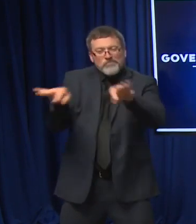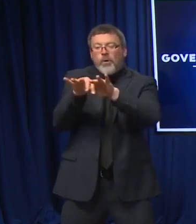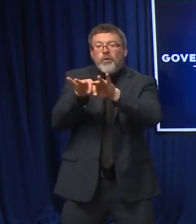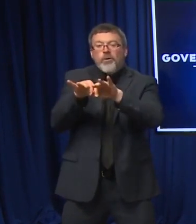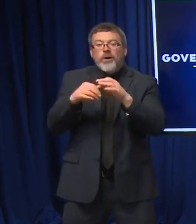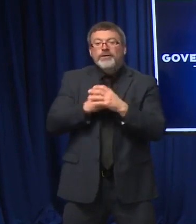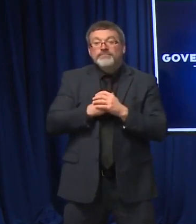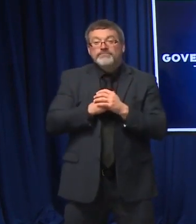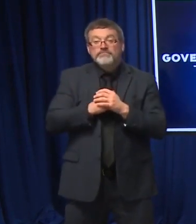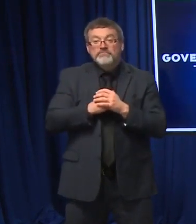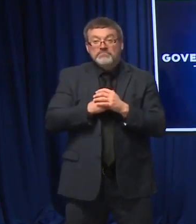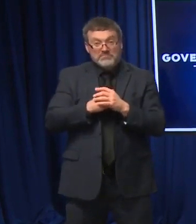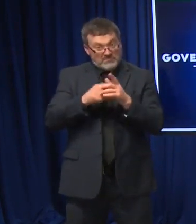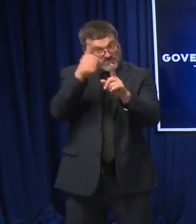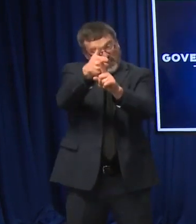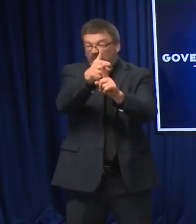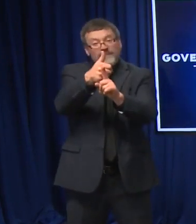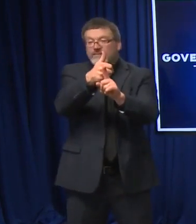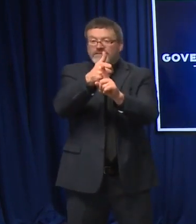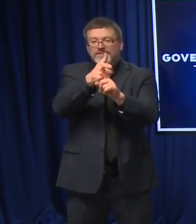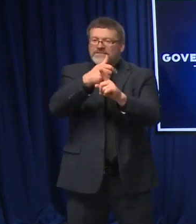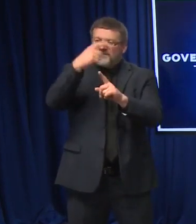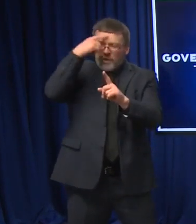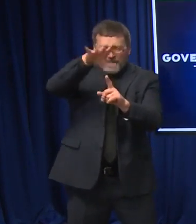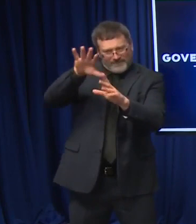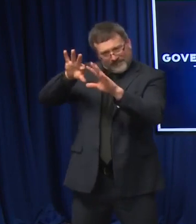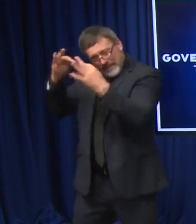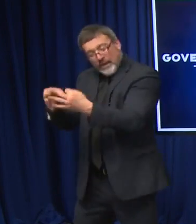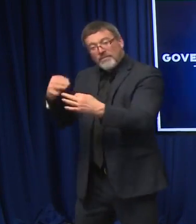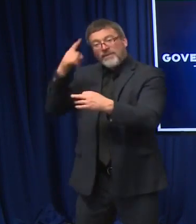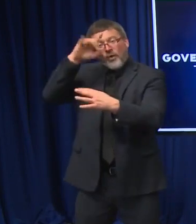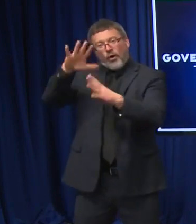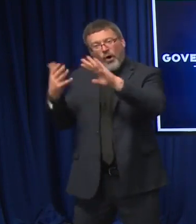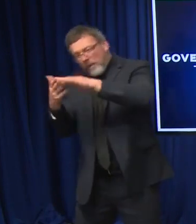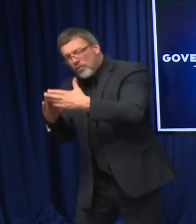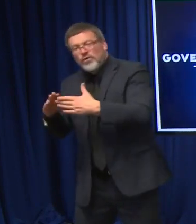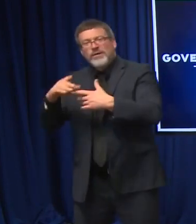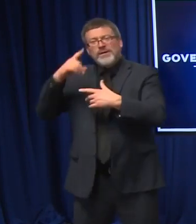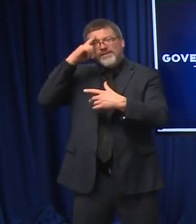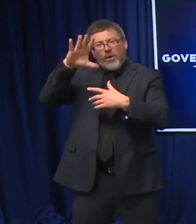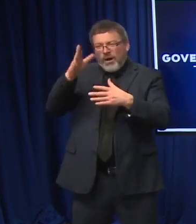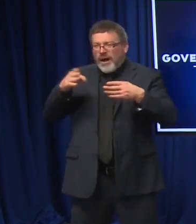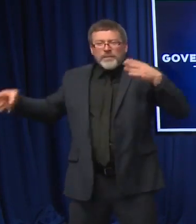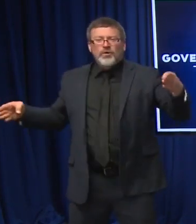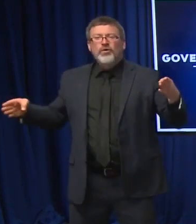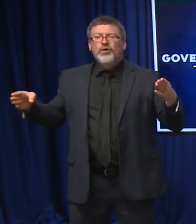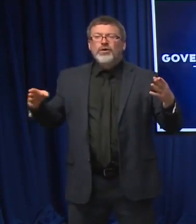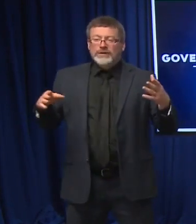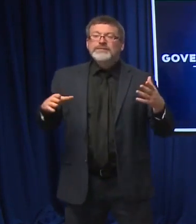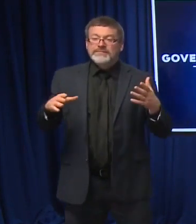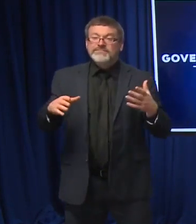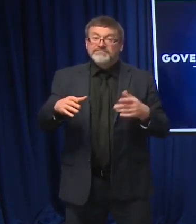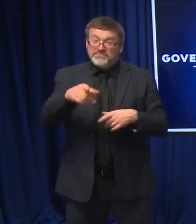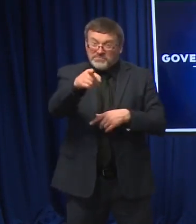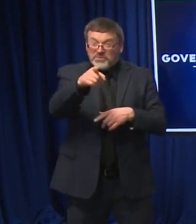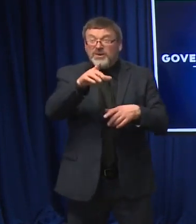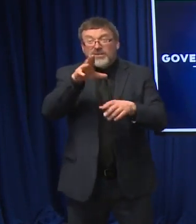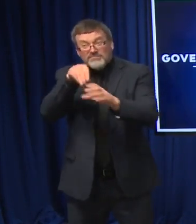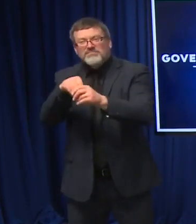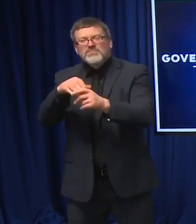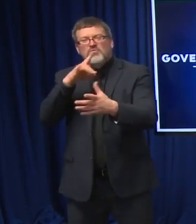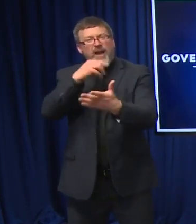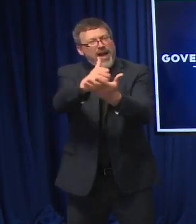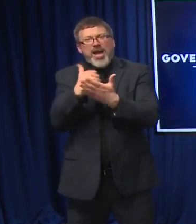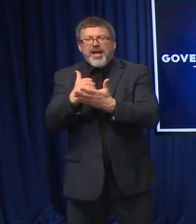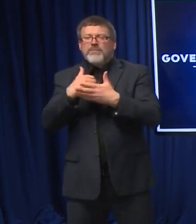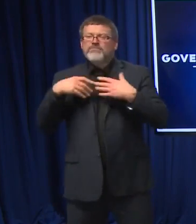it's not going to be for themselves, do it for your family, do it for your neighbors, do it for your town and your cities. And by doing that, that collective good, there's no doubt that we can get